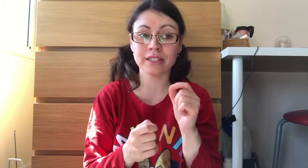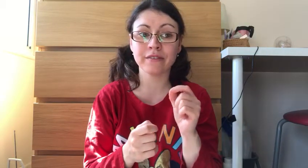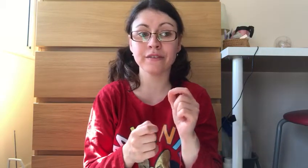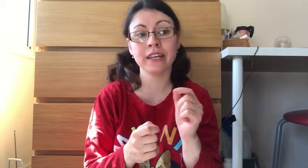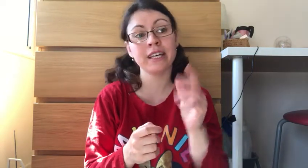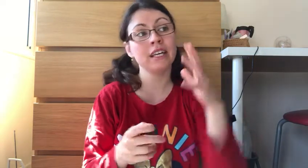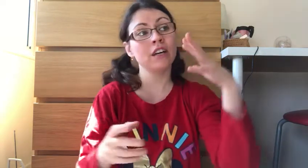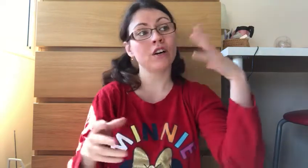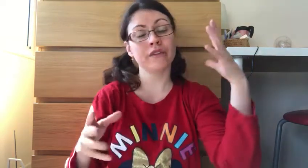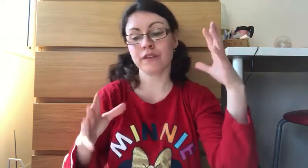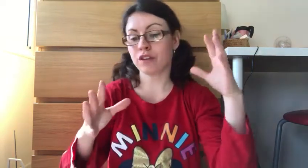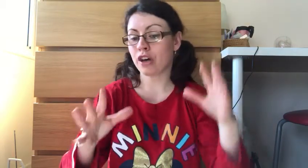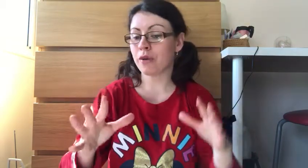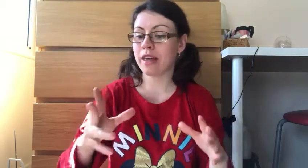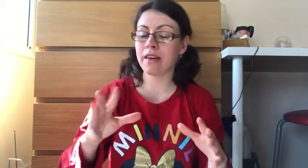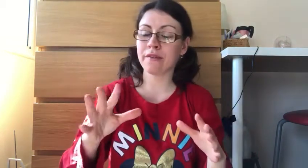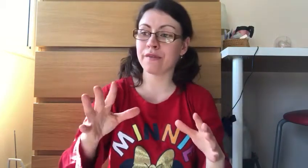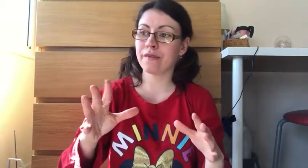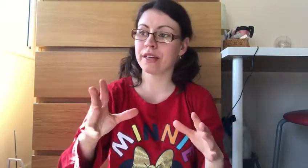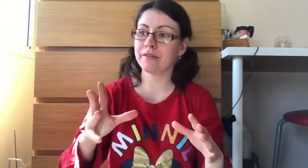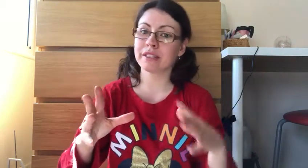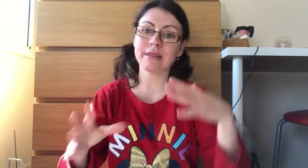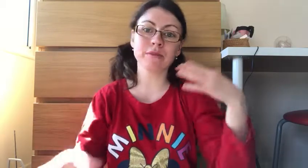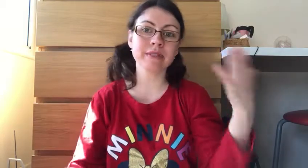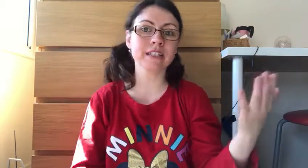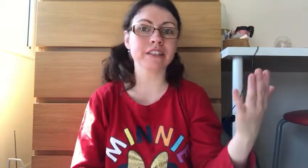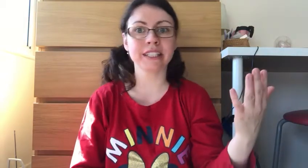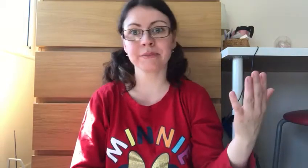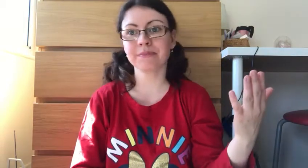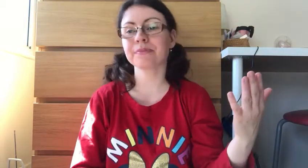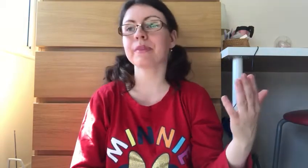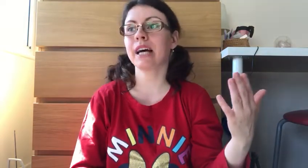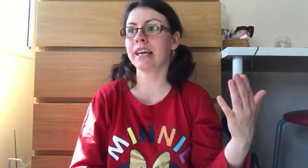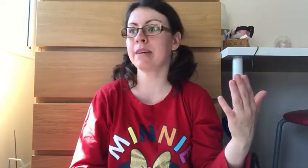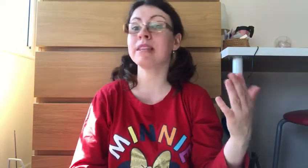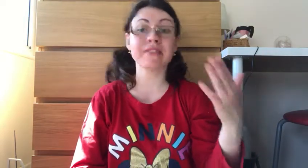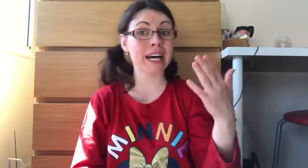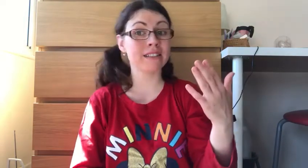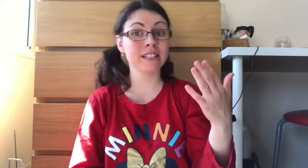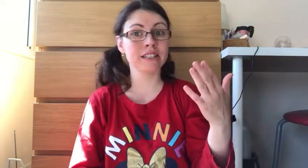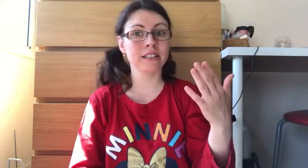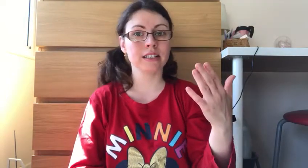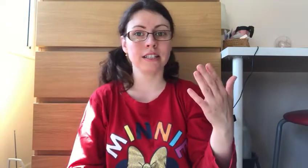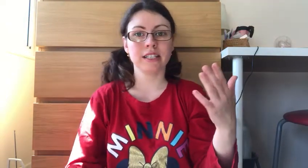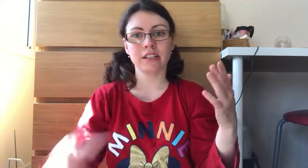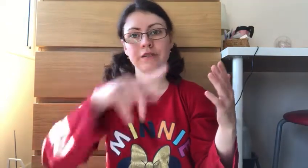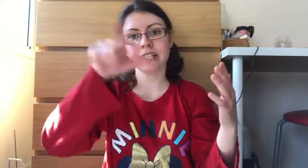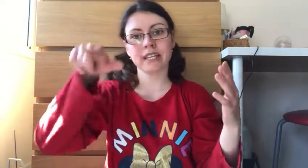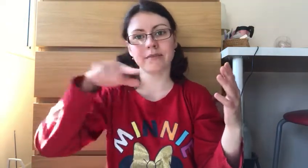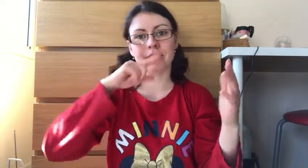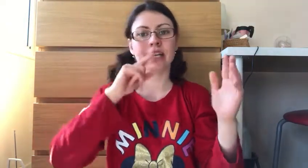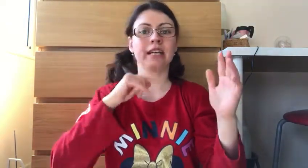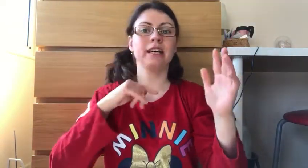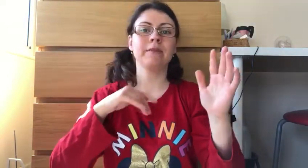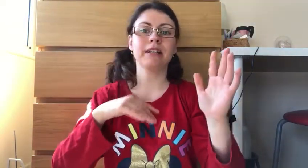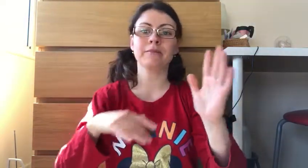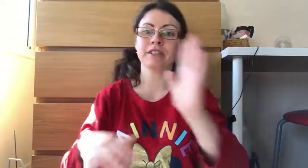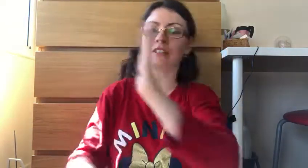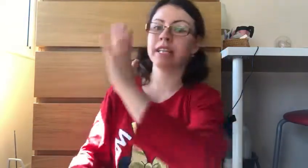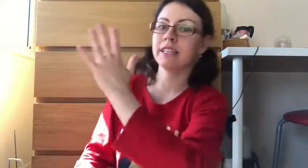something or if you know if, for example, Miss Gloneck, I am left-handed and obviously I'm a little bit turned like